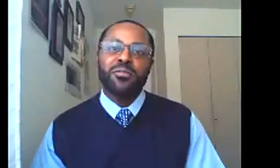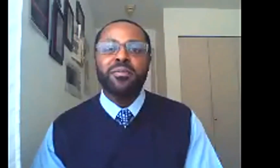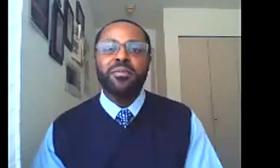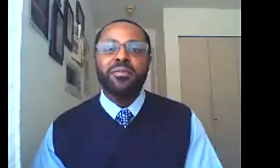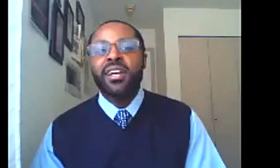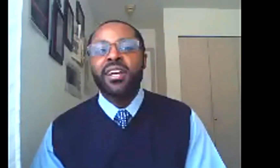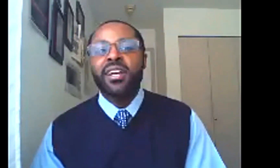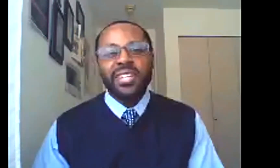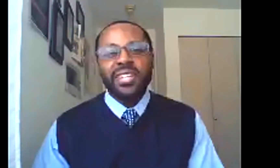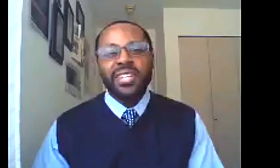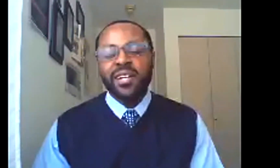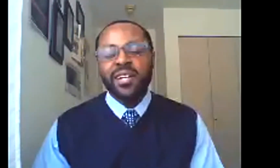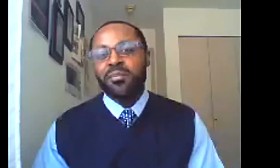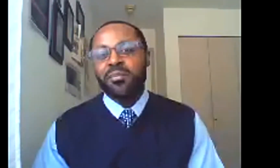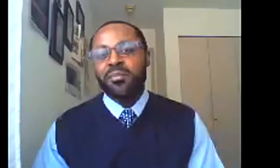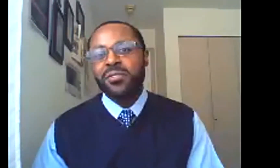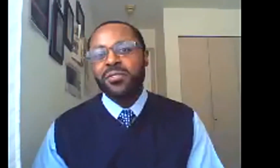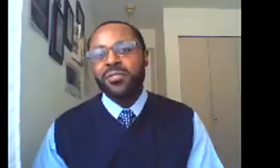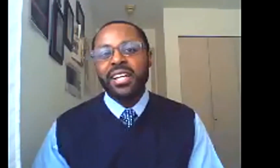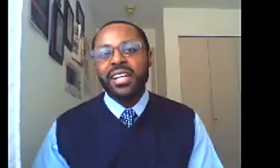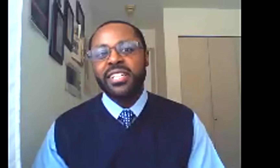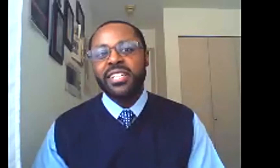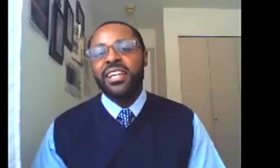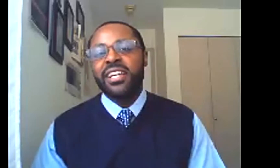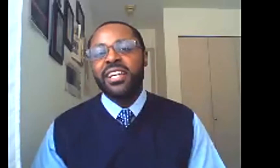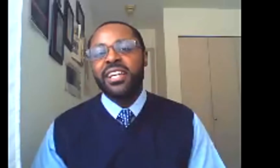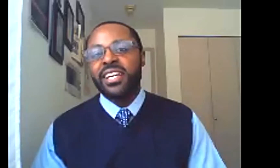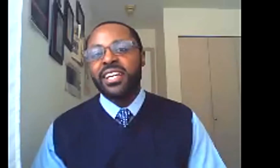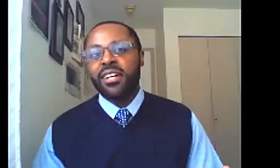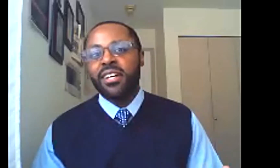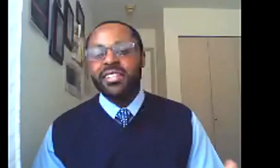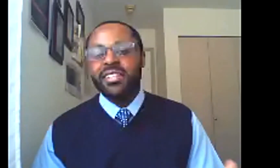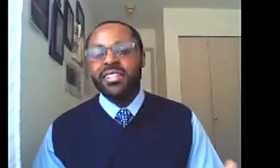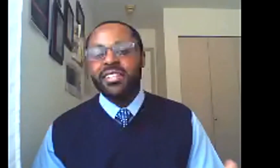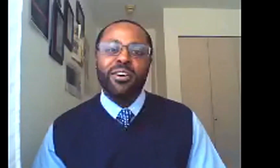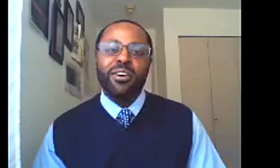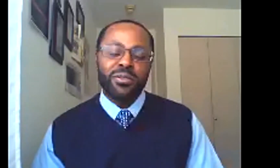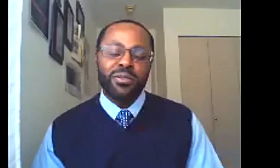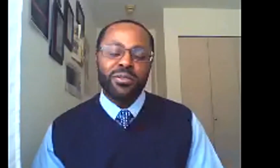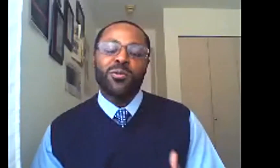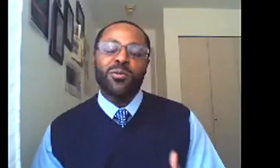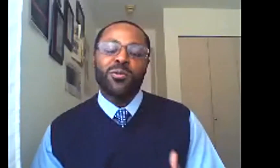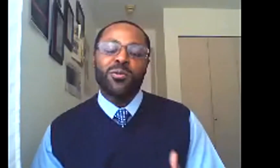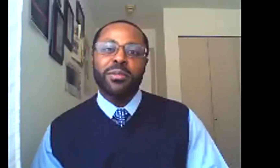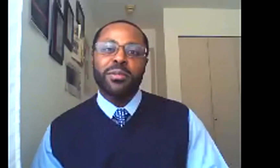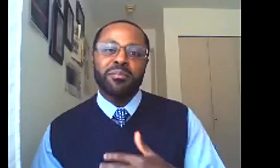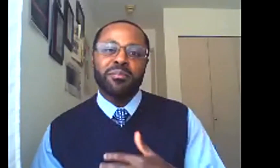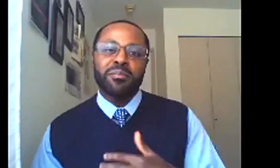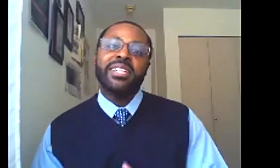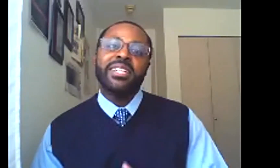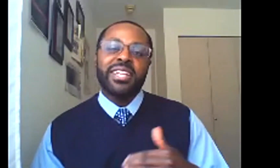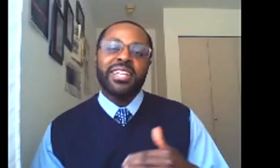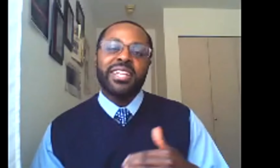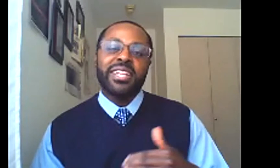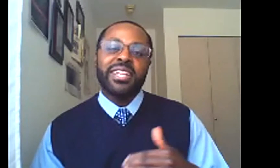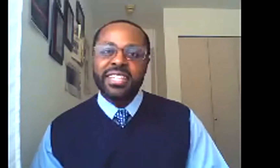to push for reform. And one thing that I pulled from that history is how, uh, these college students were able